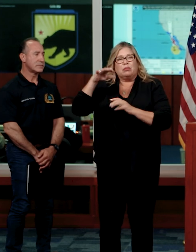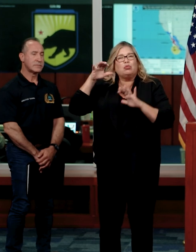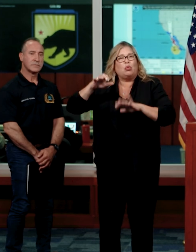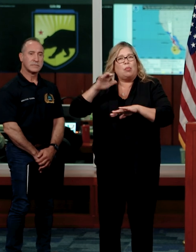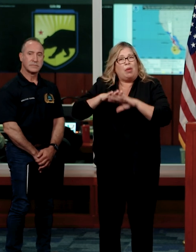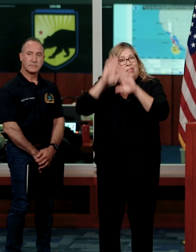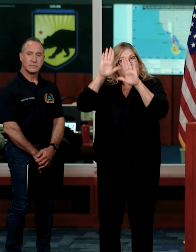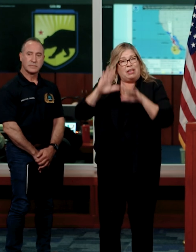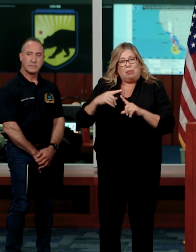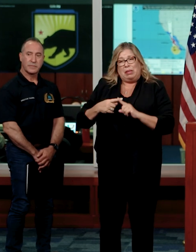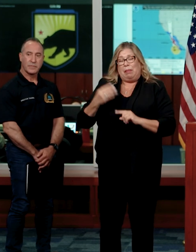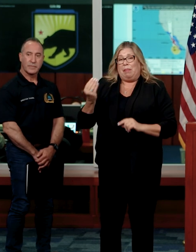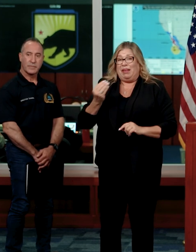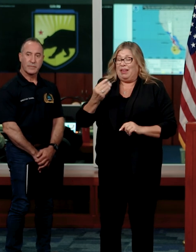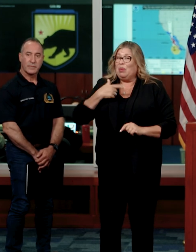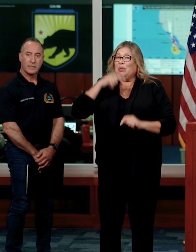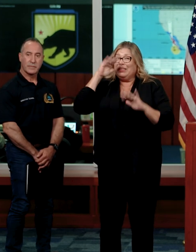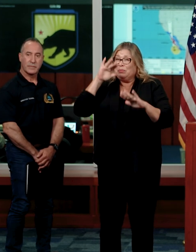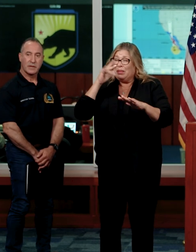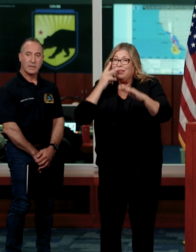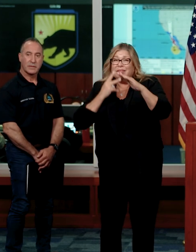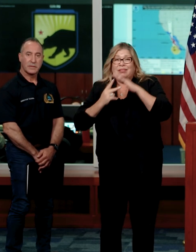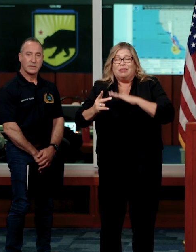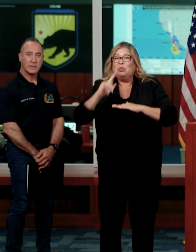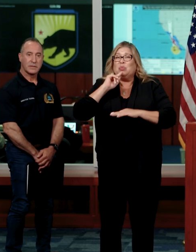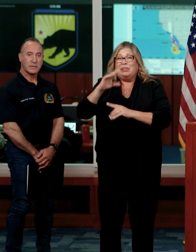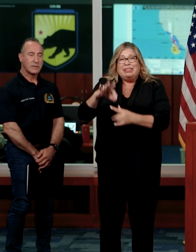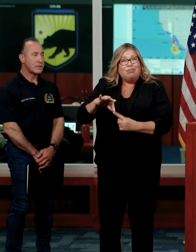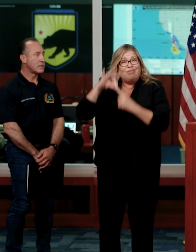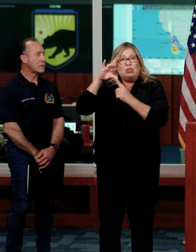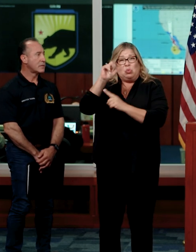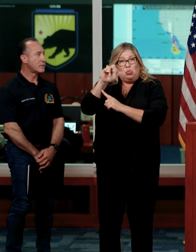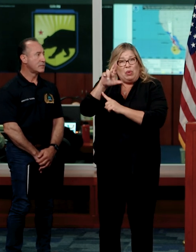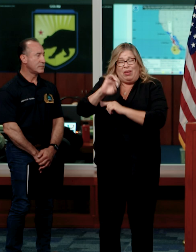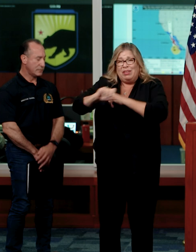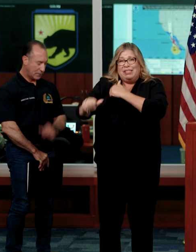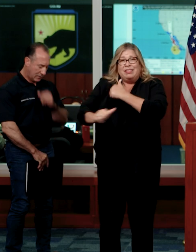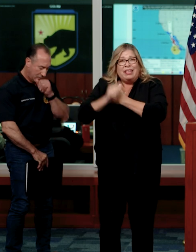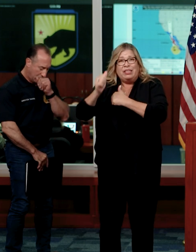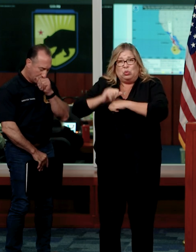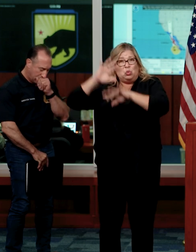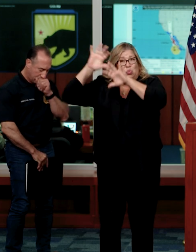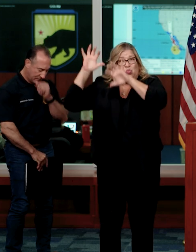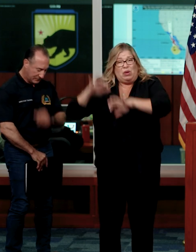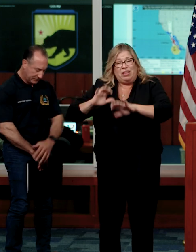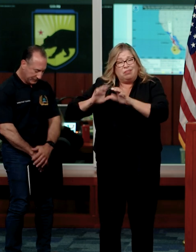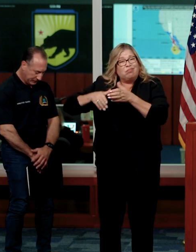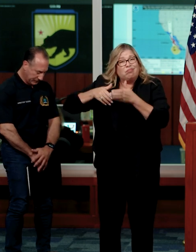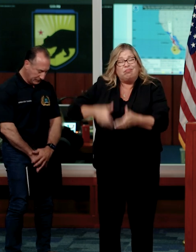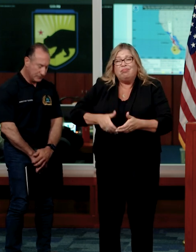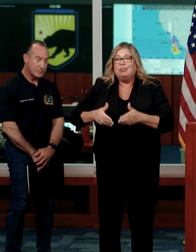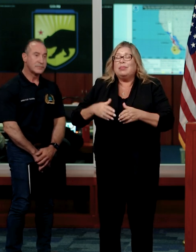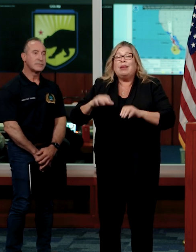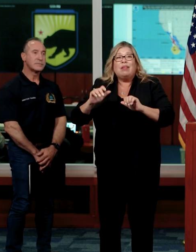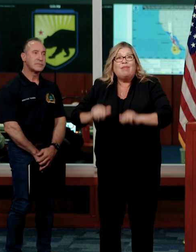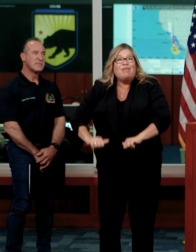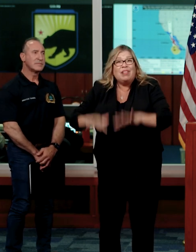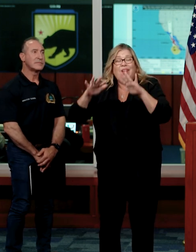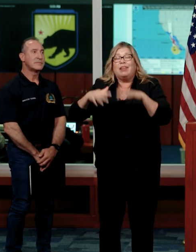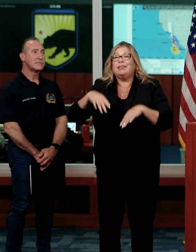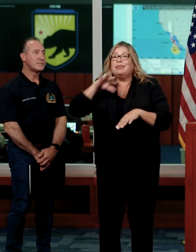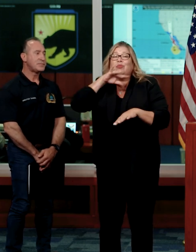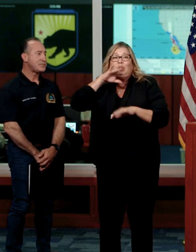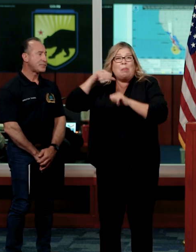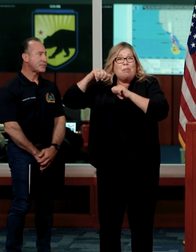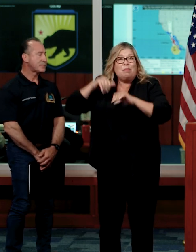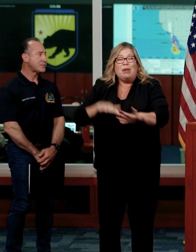We are expecting a rare and dangerous rainfall event with significant flash flooding, river flooding, mudslides, and debris